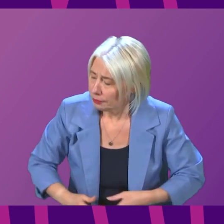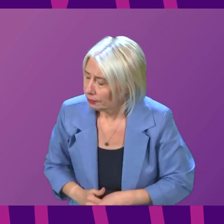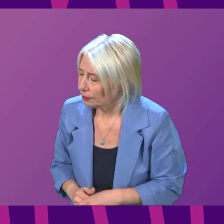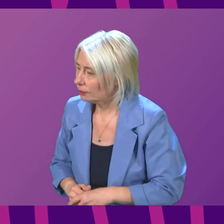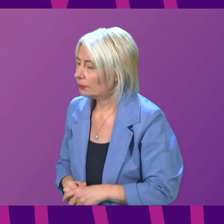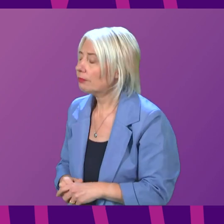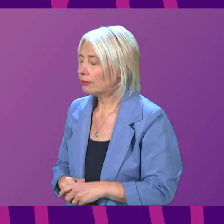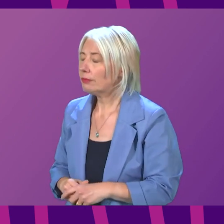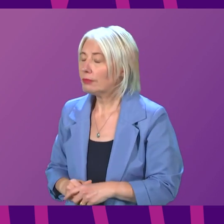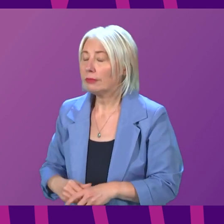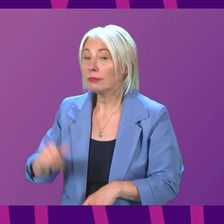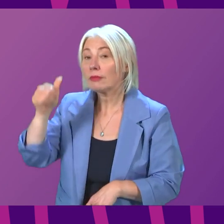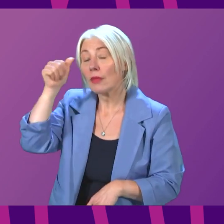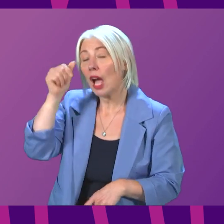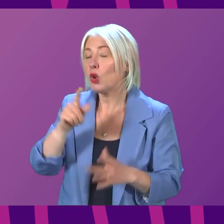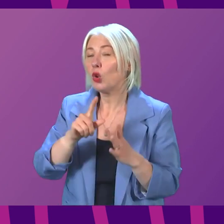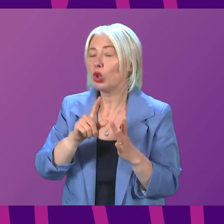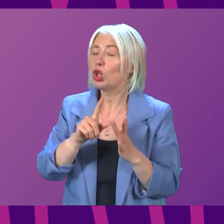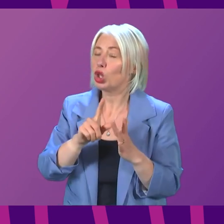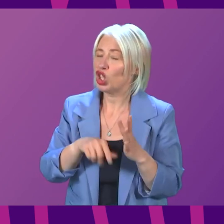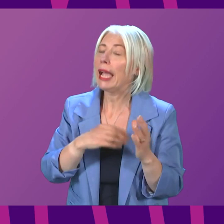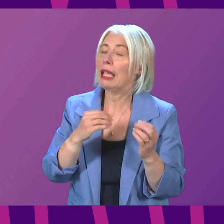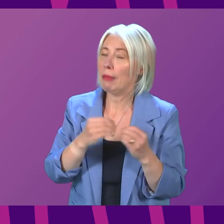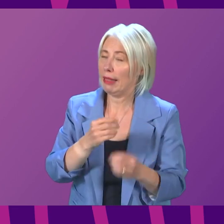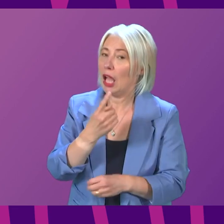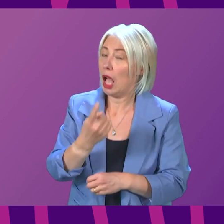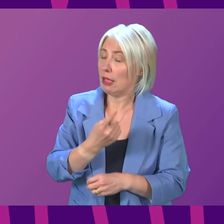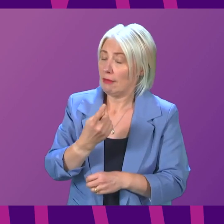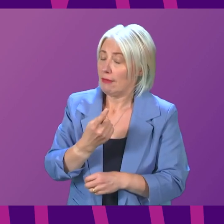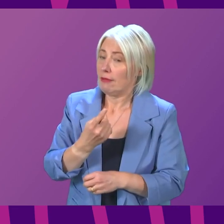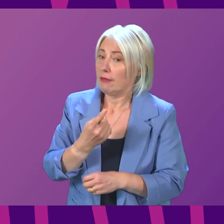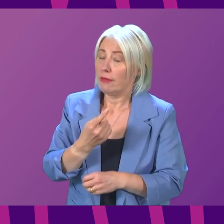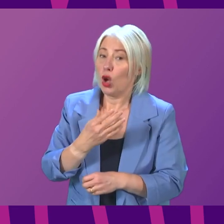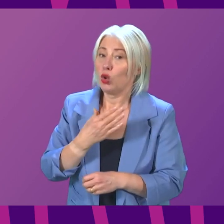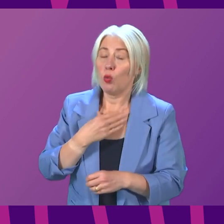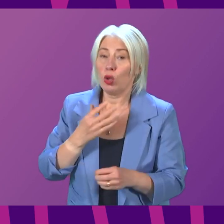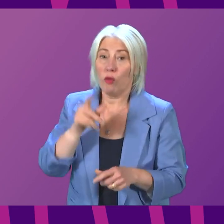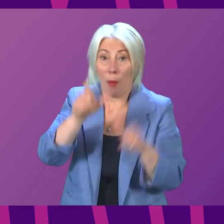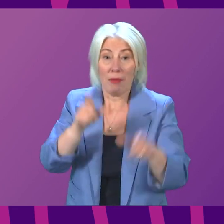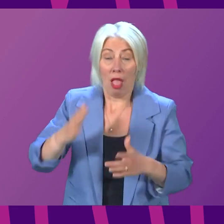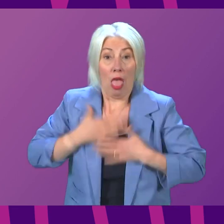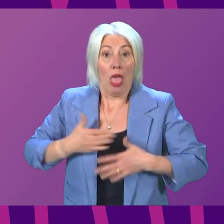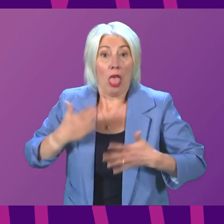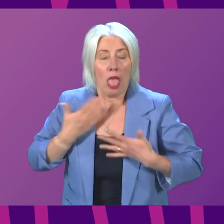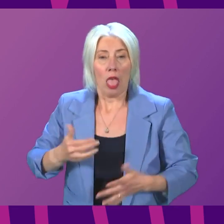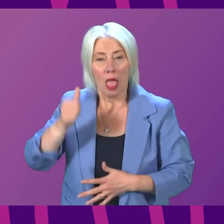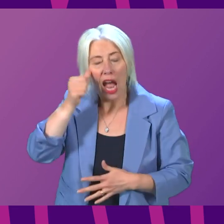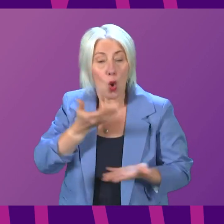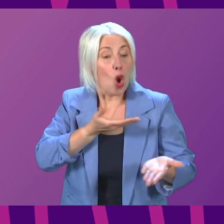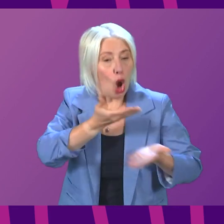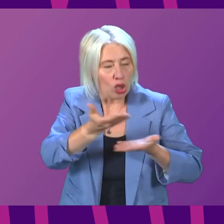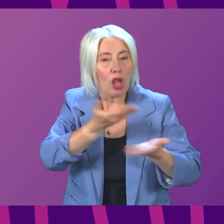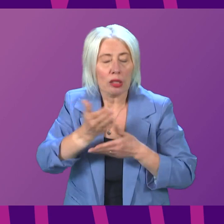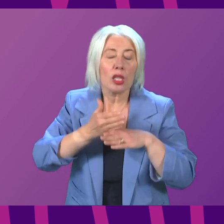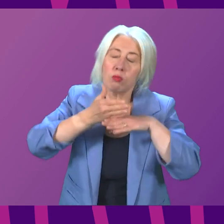Well, I know Jackie Bailey would not want in any way to distress patients. I know how hard consultants are